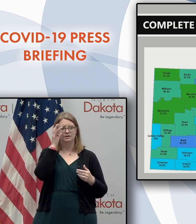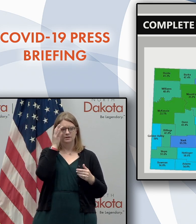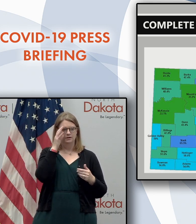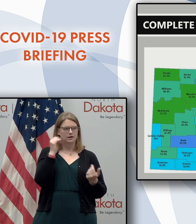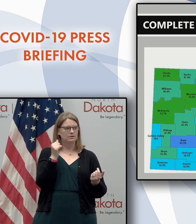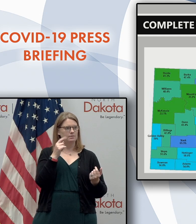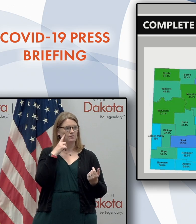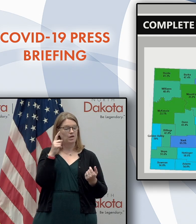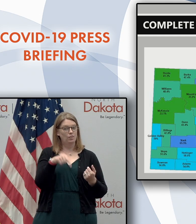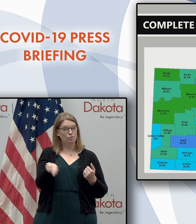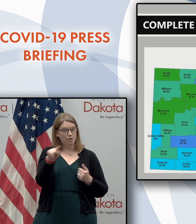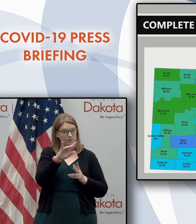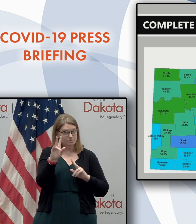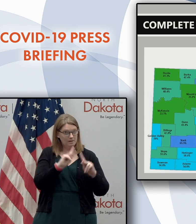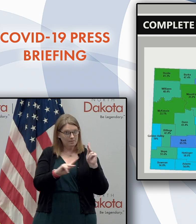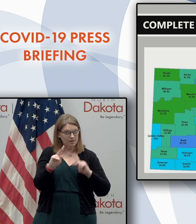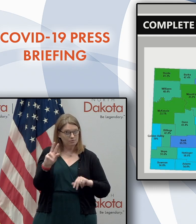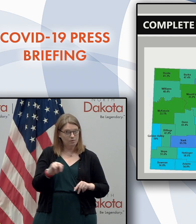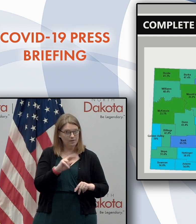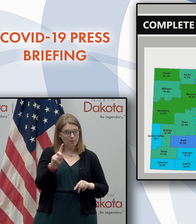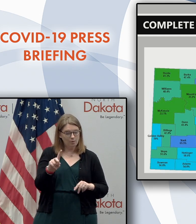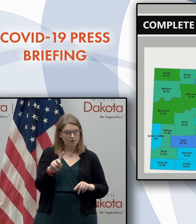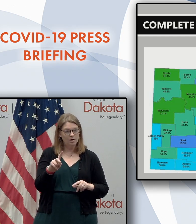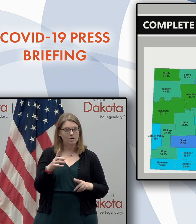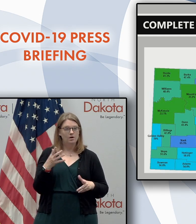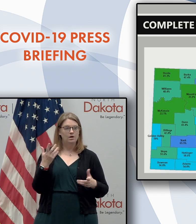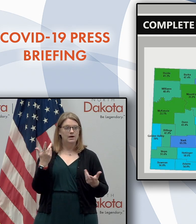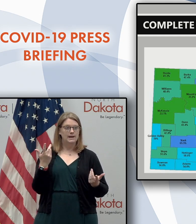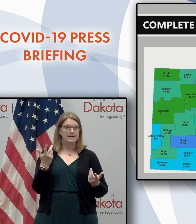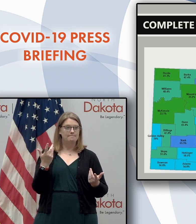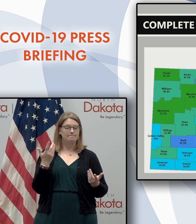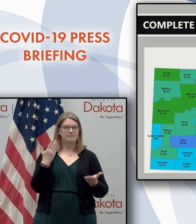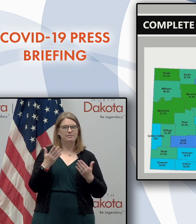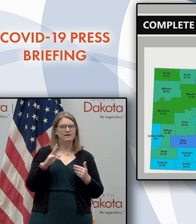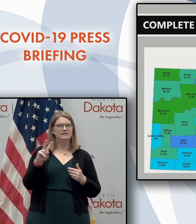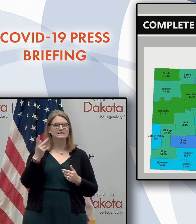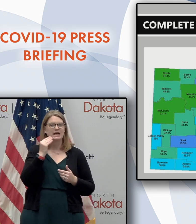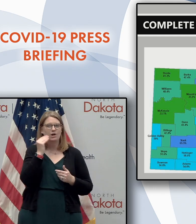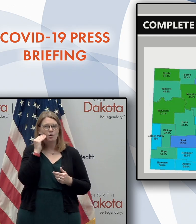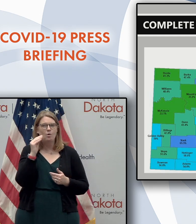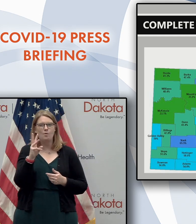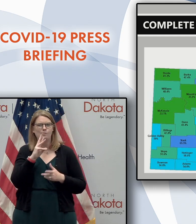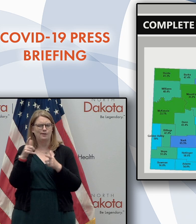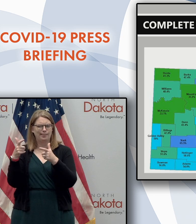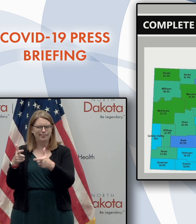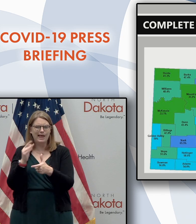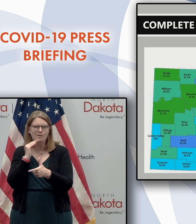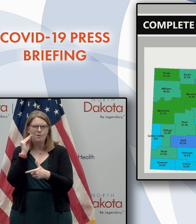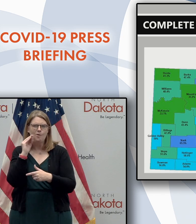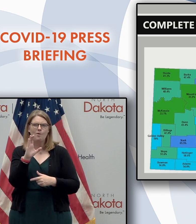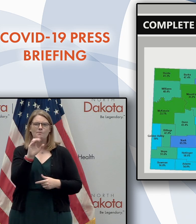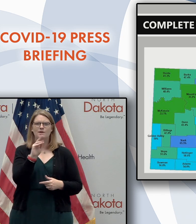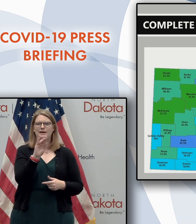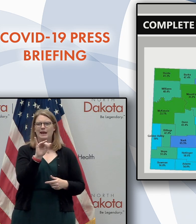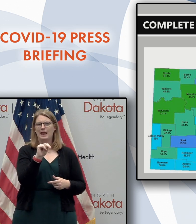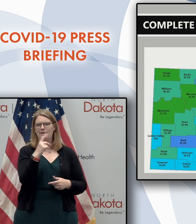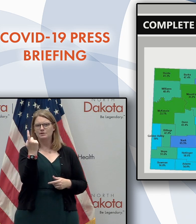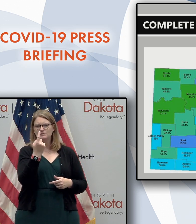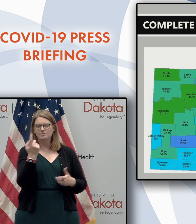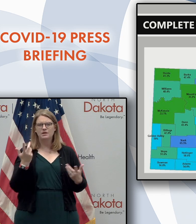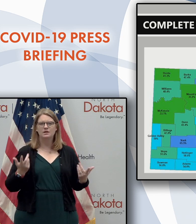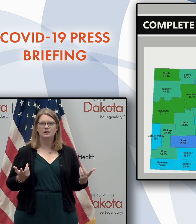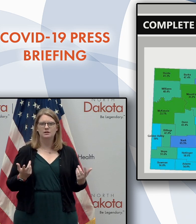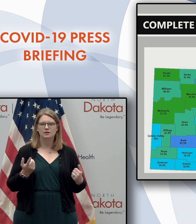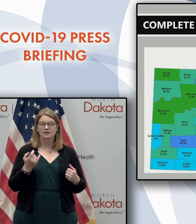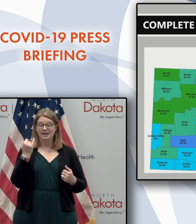for those people in North Dakota that may have a, uh, a second home or a lake home or a cabin in the Badlands, if